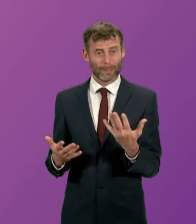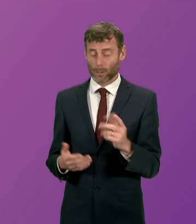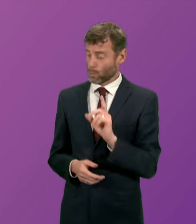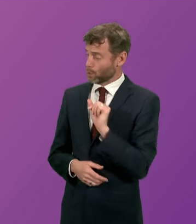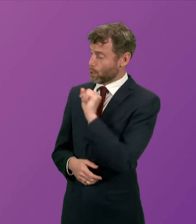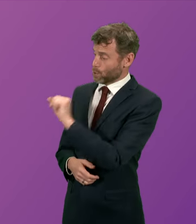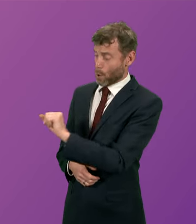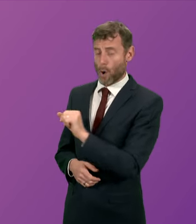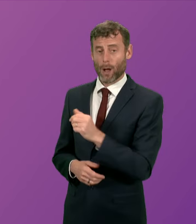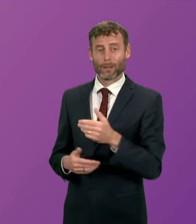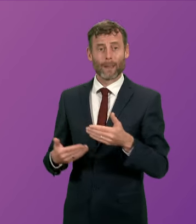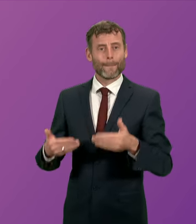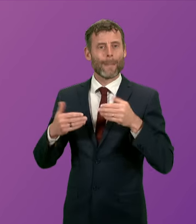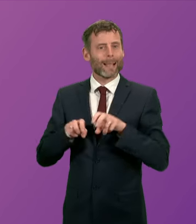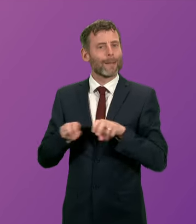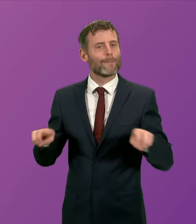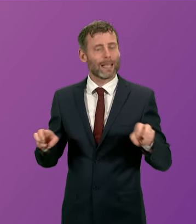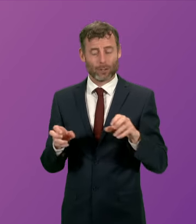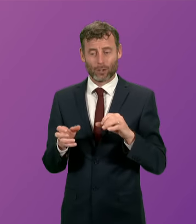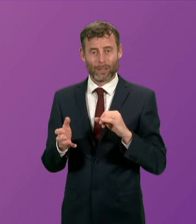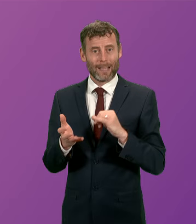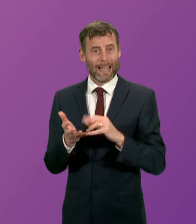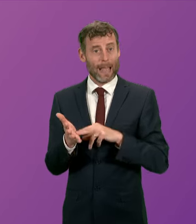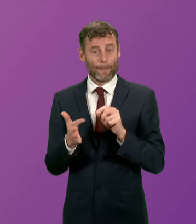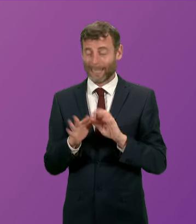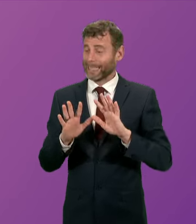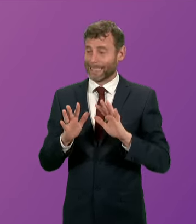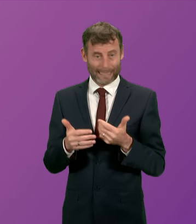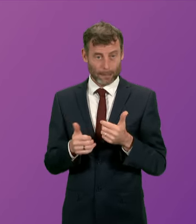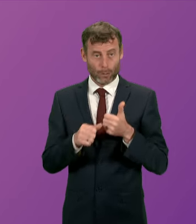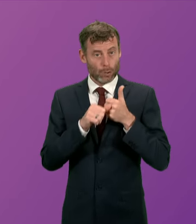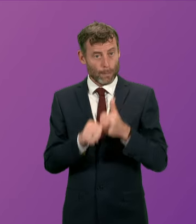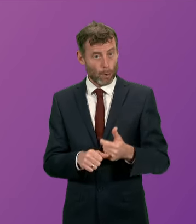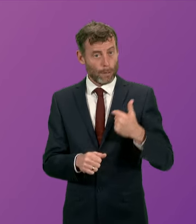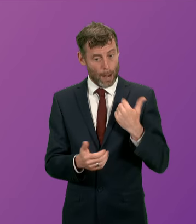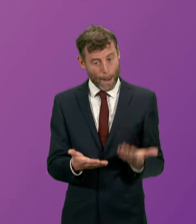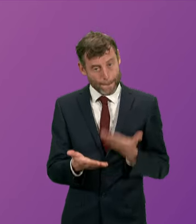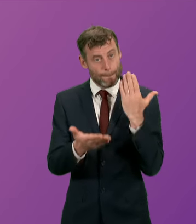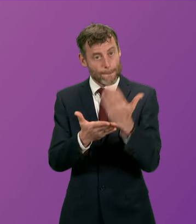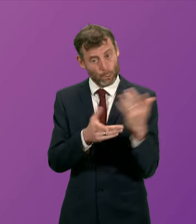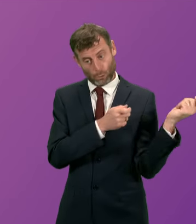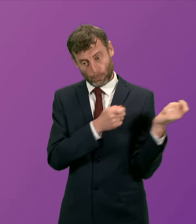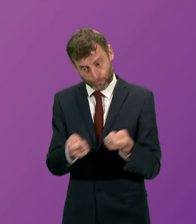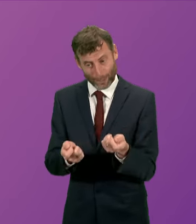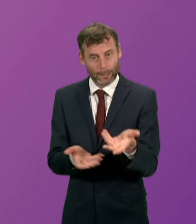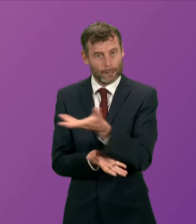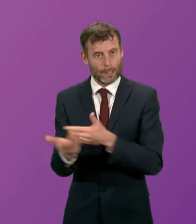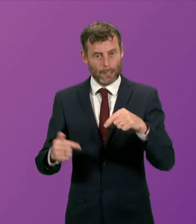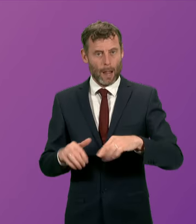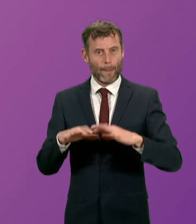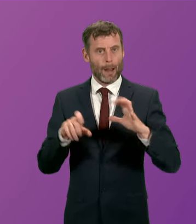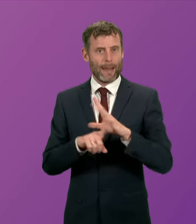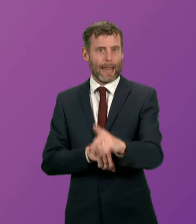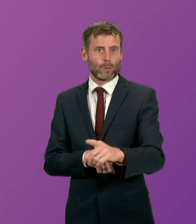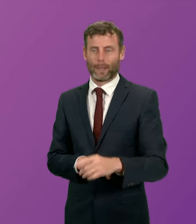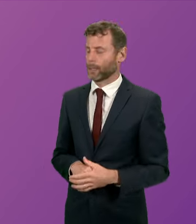MSP signed my motion to allow a members debate on this very subject next week First Minister there